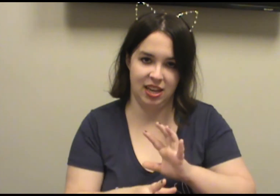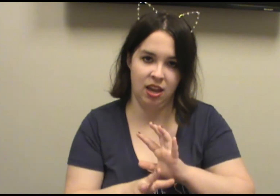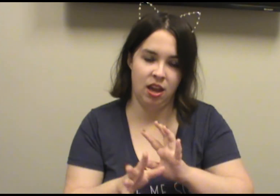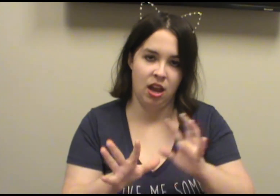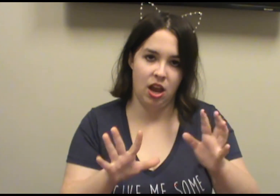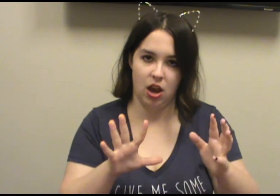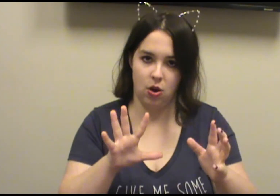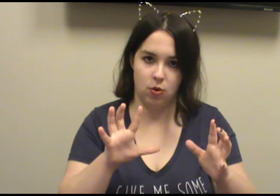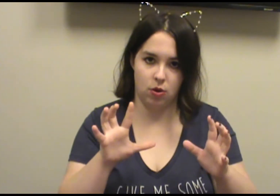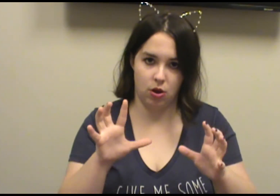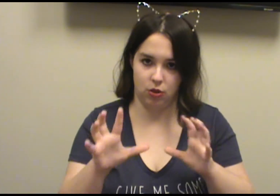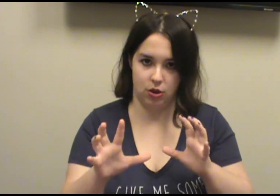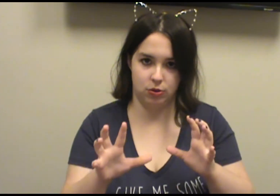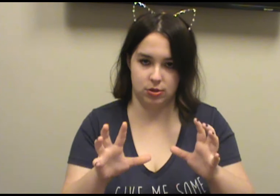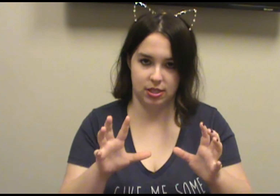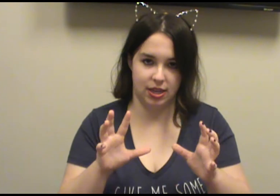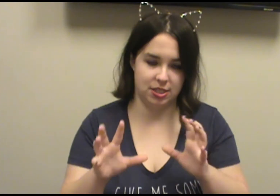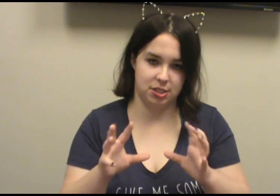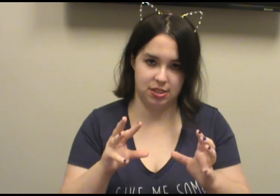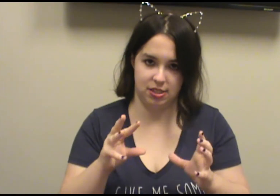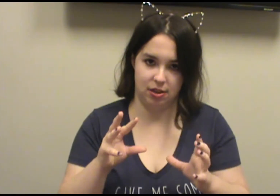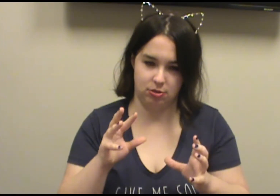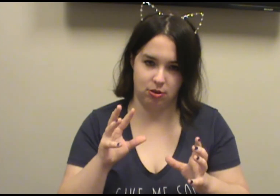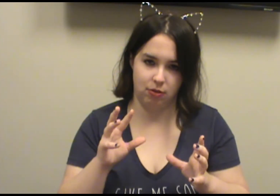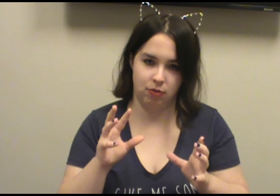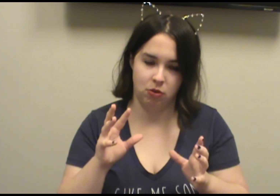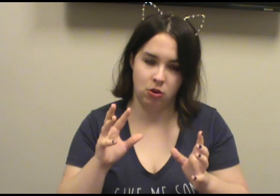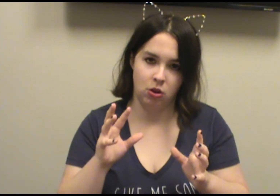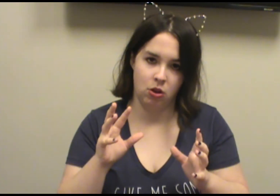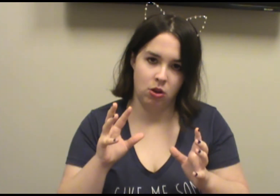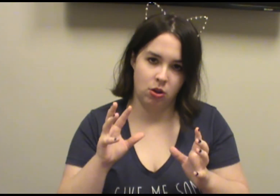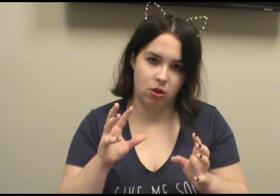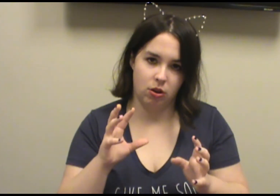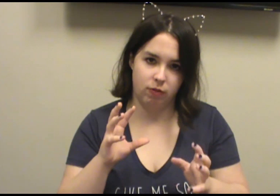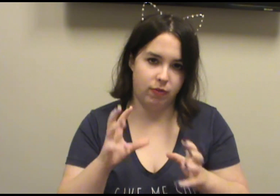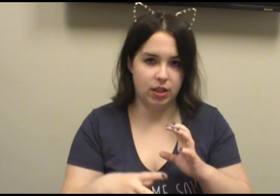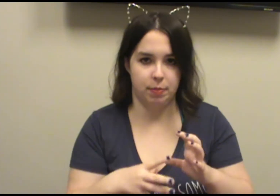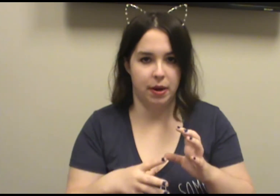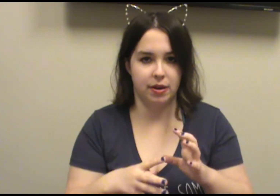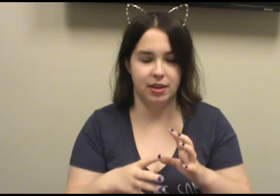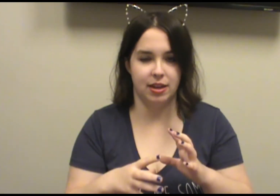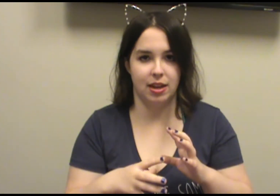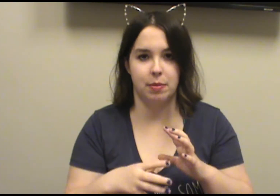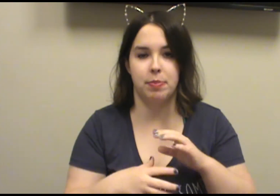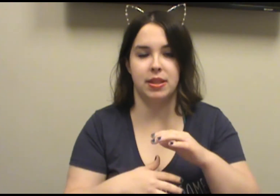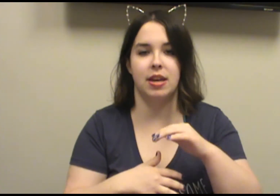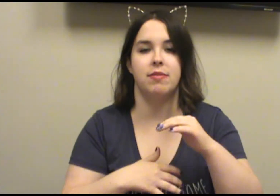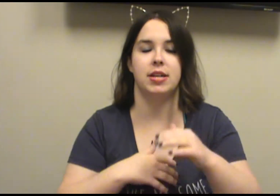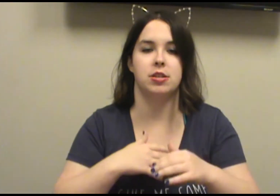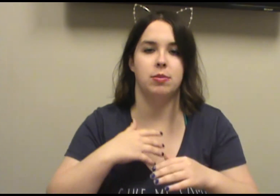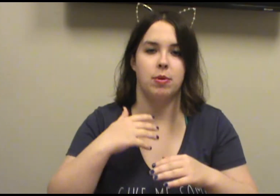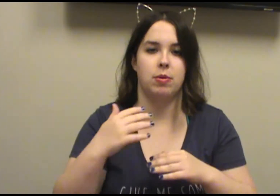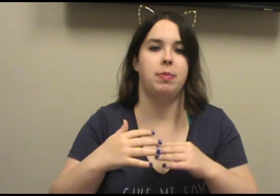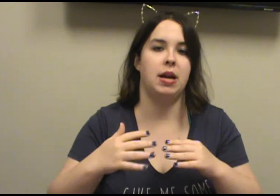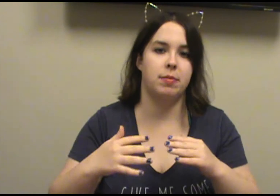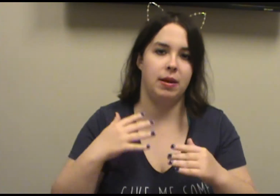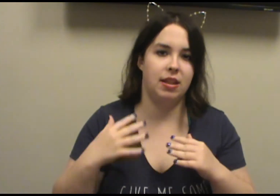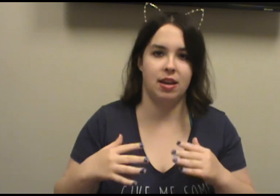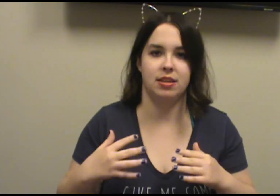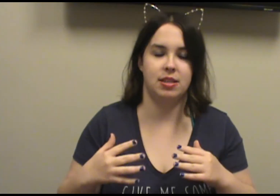how all those connections and stuff sort of fell apart, but then eventually were repaired by the end of this